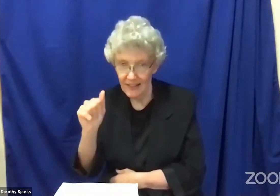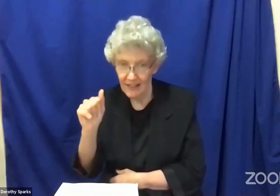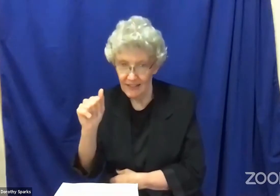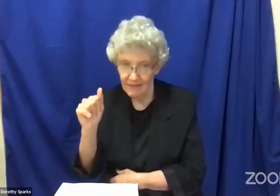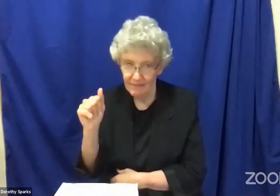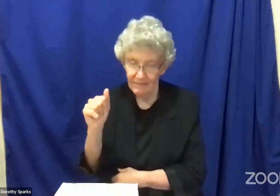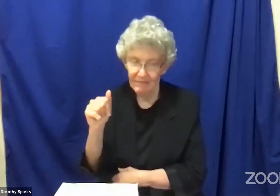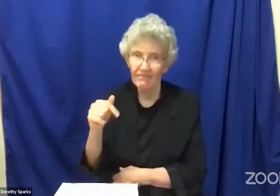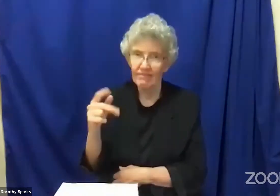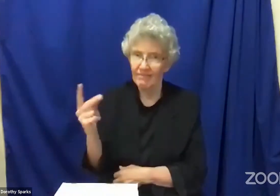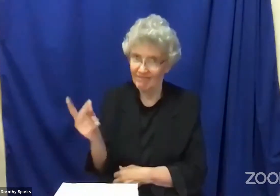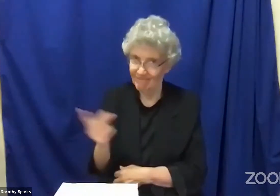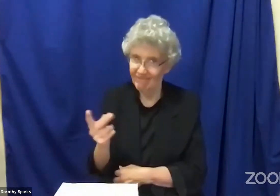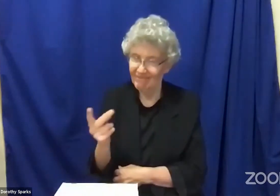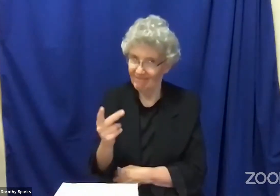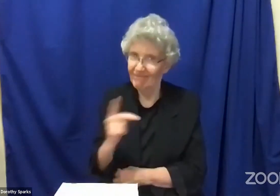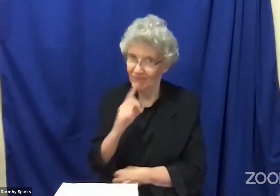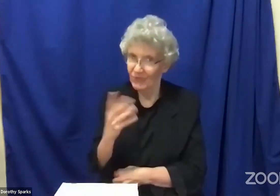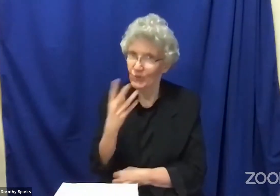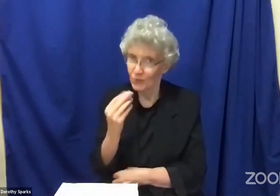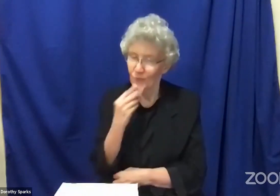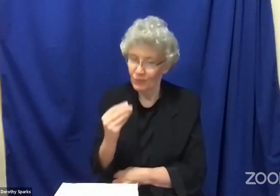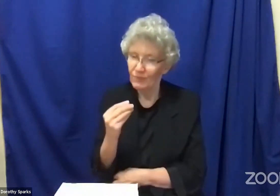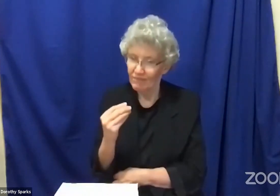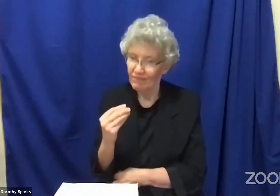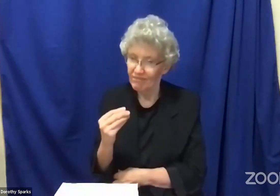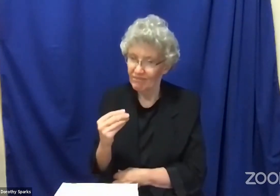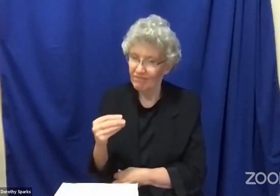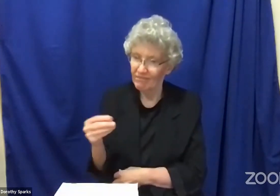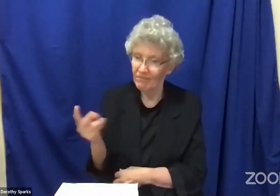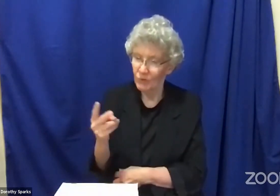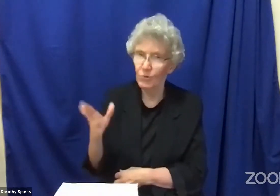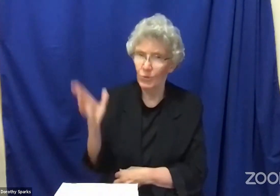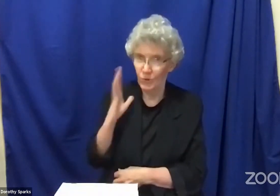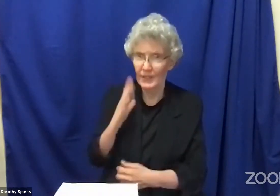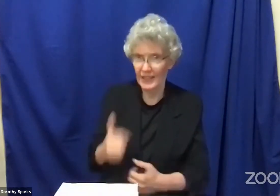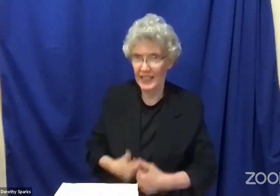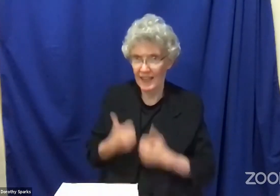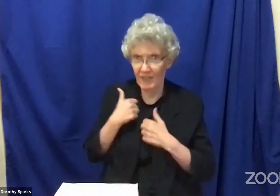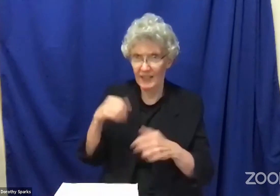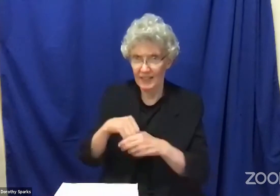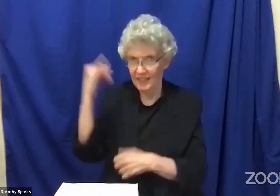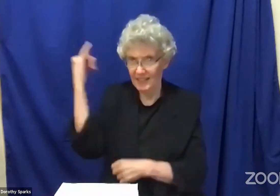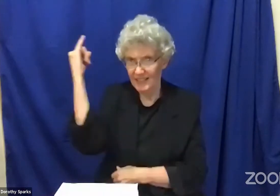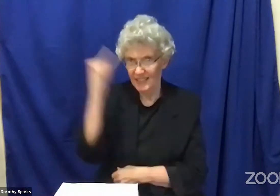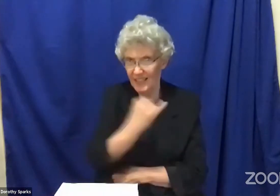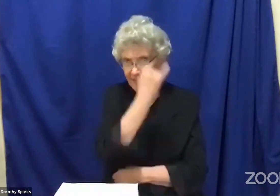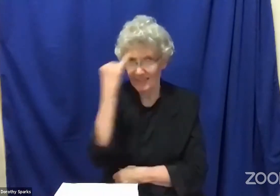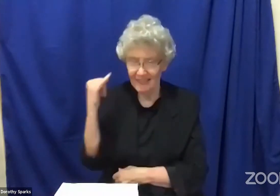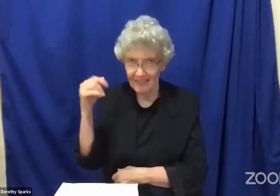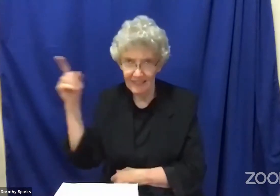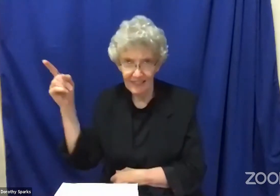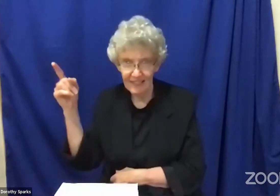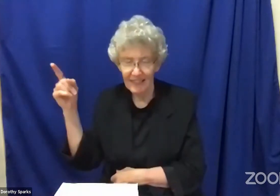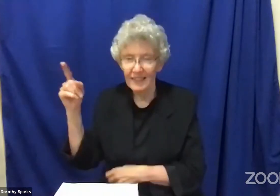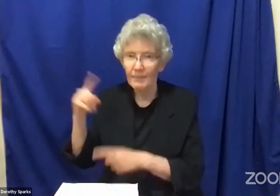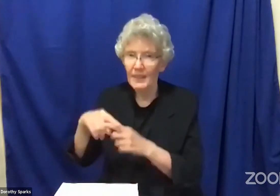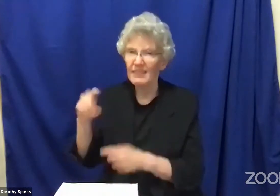Not long before this, Aquila had come from Italy with his wife Priscilla, because the emperor Claudius